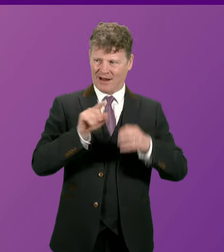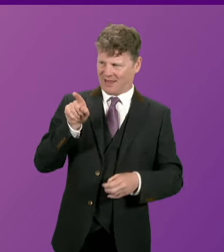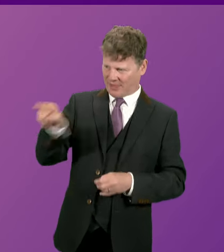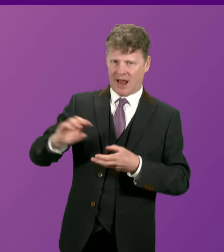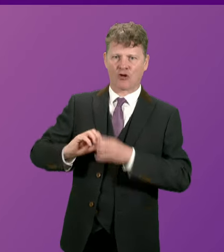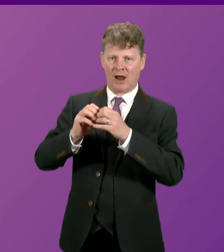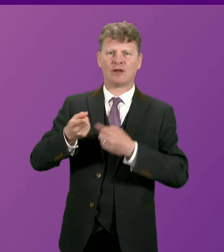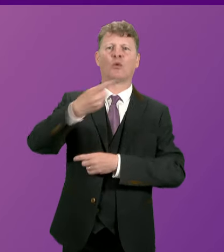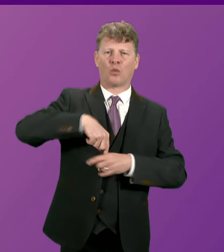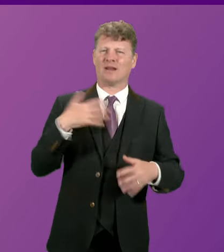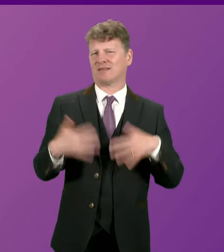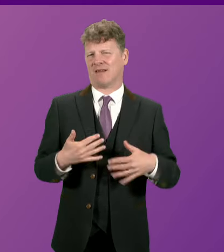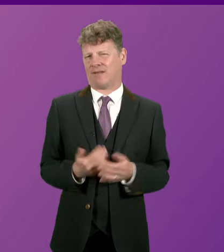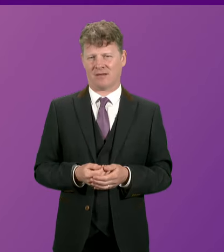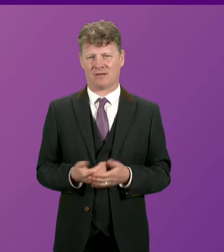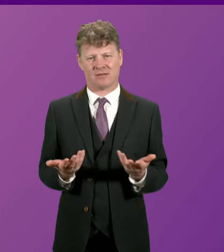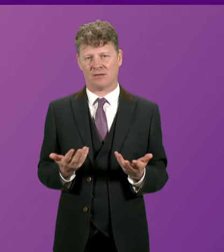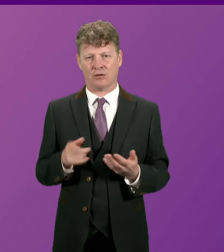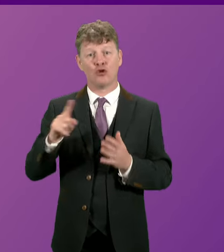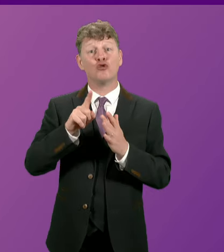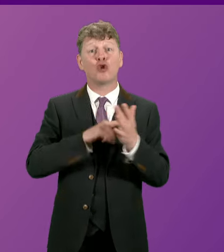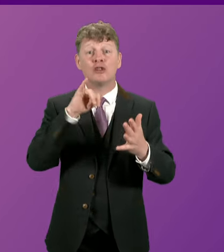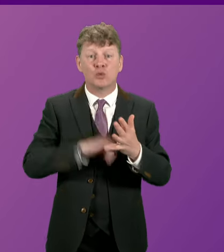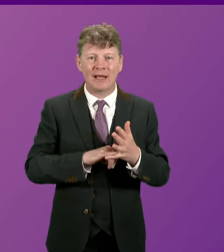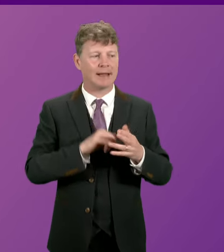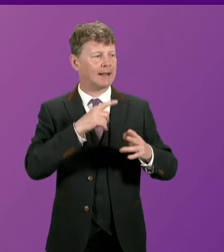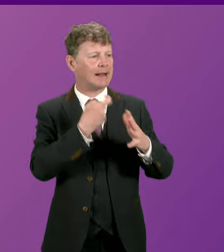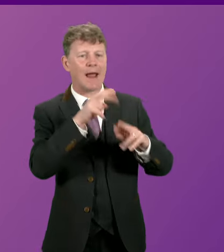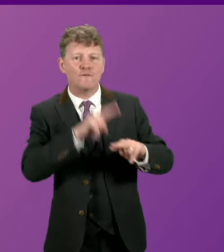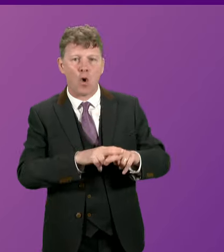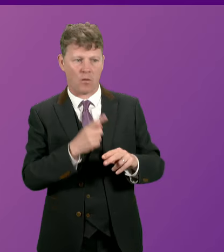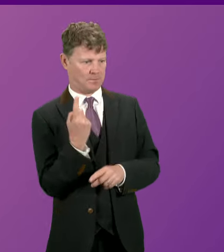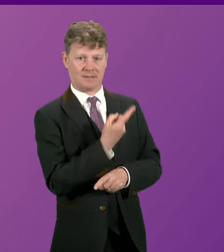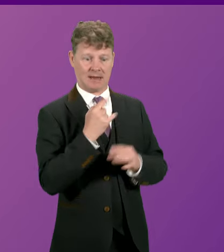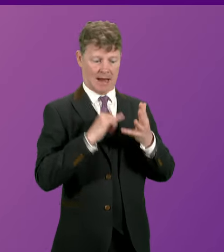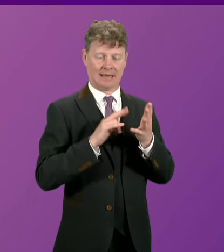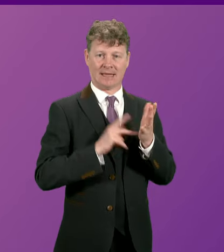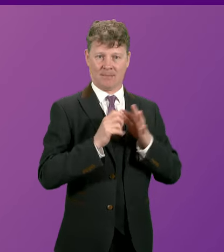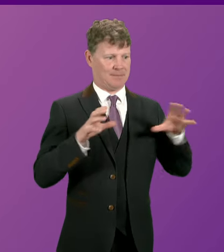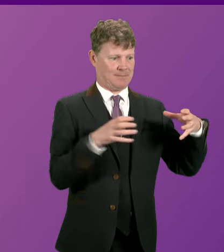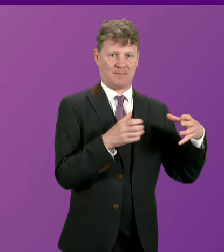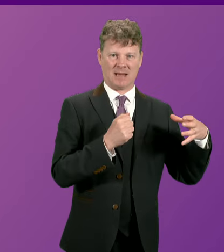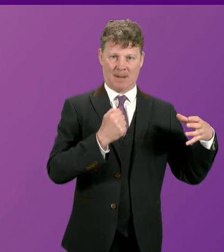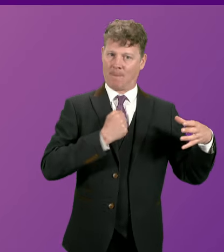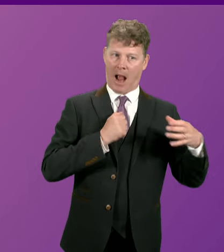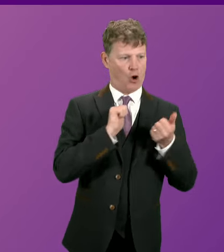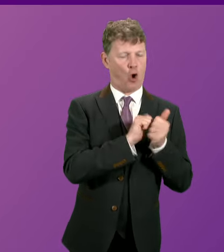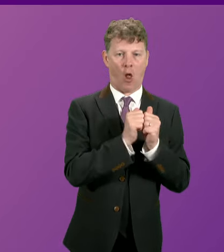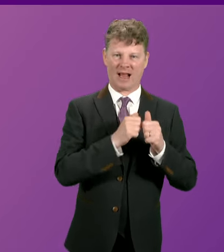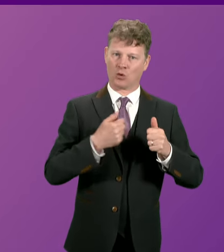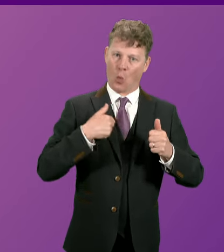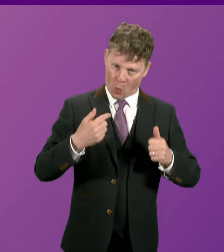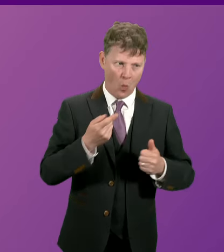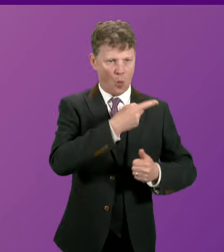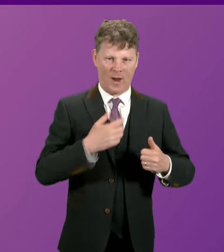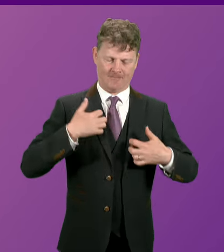suffering as a result of. So what drives John Swinney, what drives Kate Forbes, what drives every single one of the colleagues beside me and